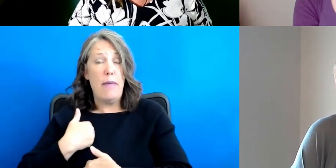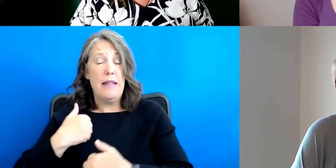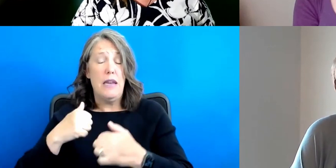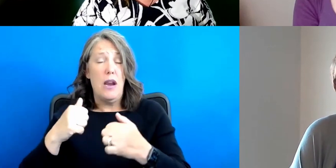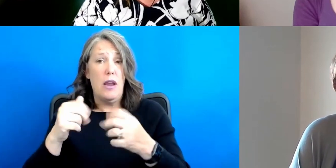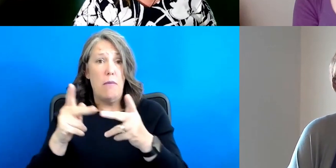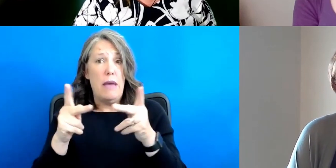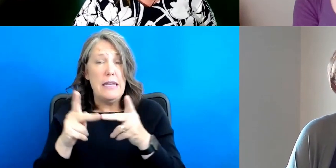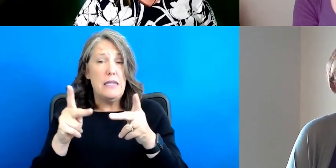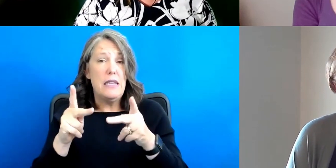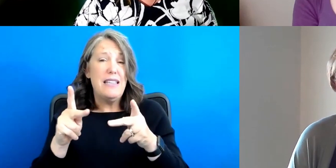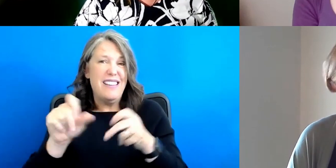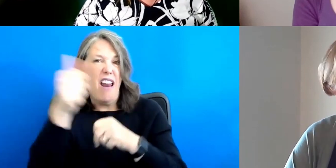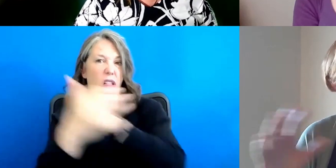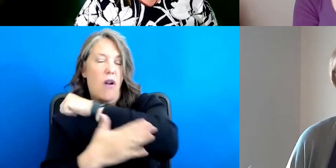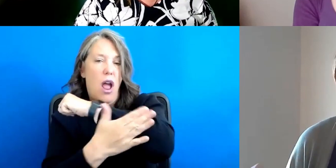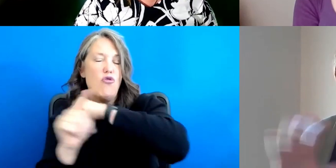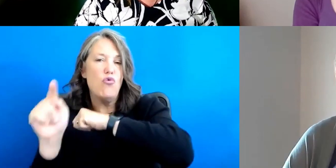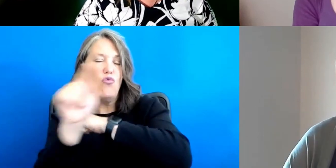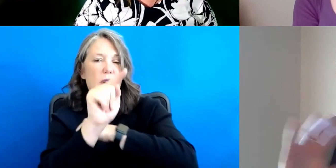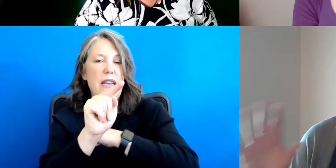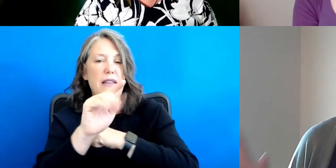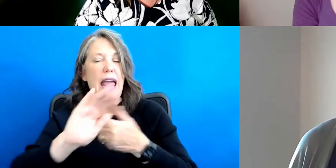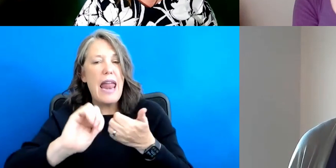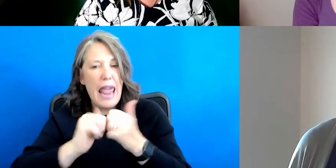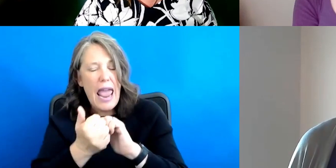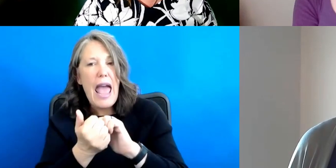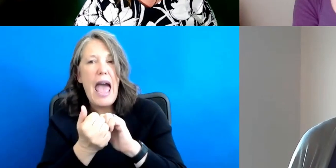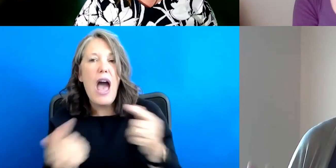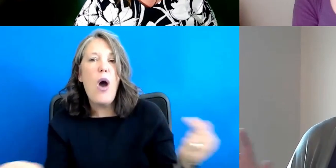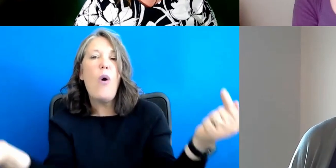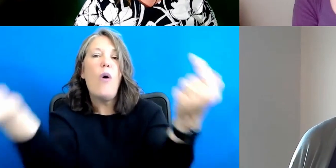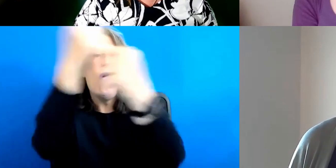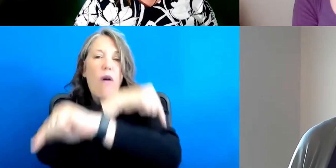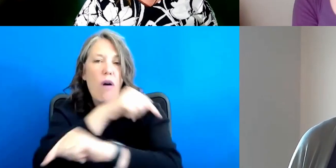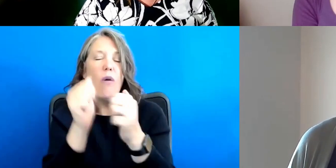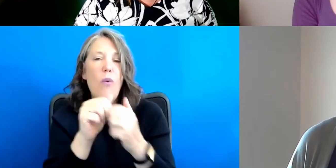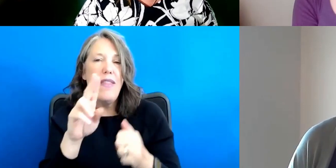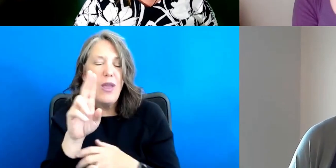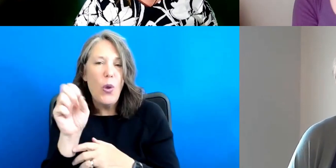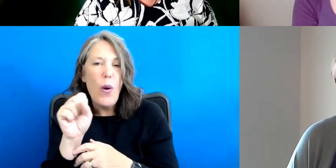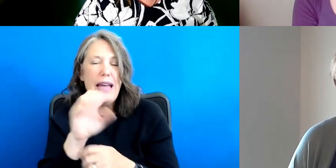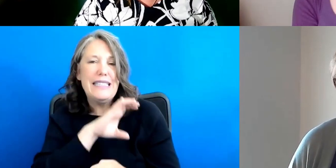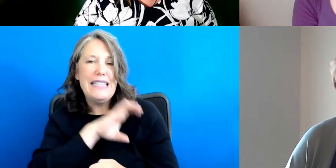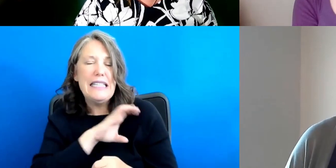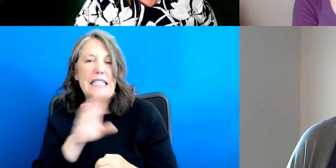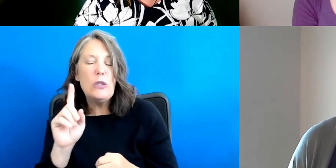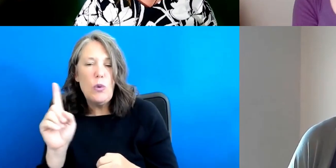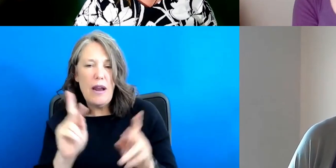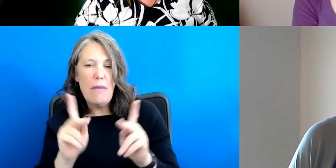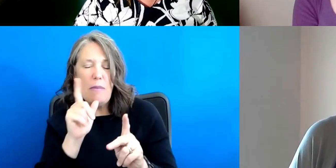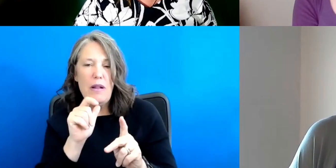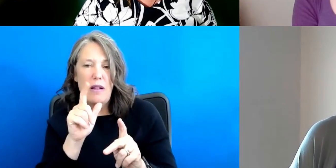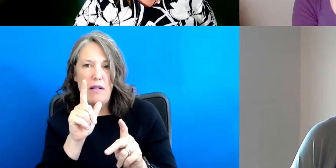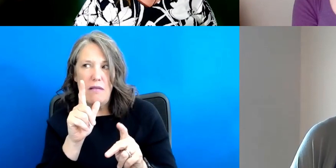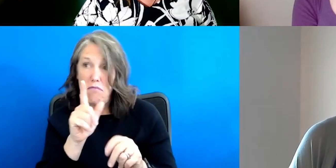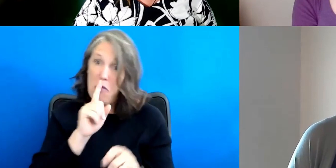and how, um, the cross benefit to us citizens within the countries where they are doing their